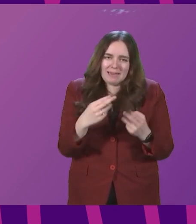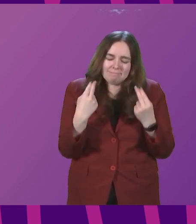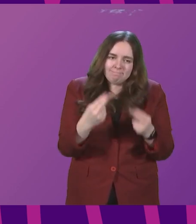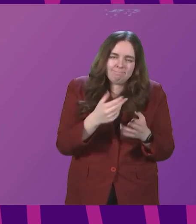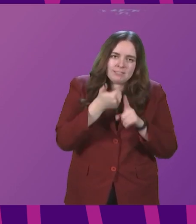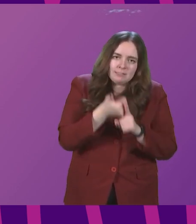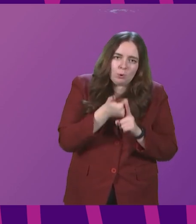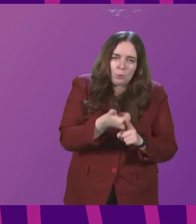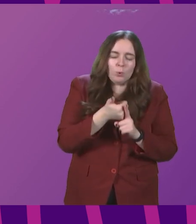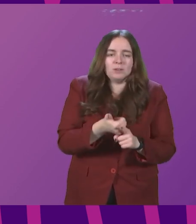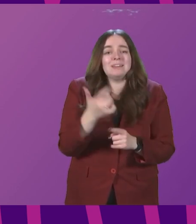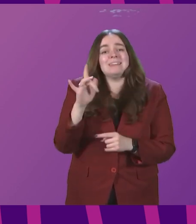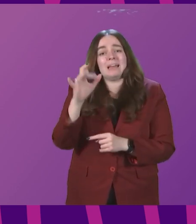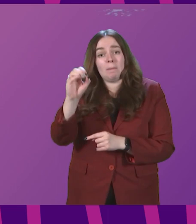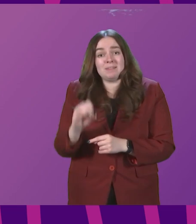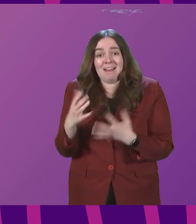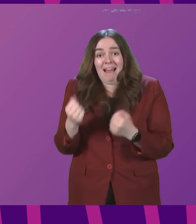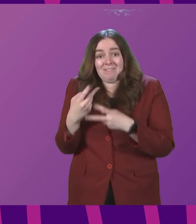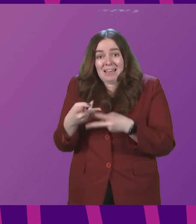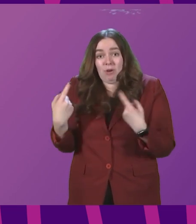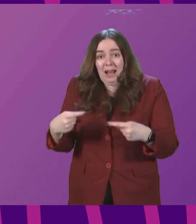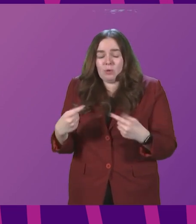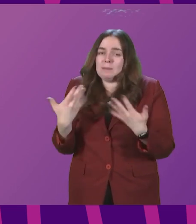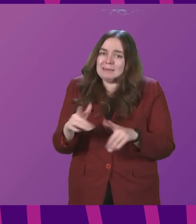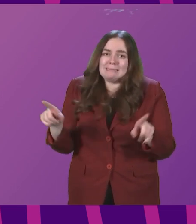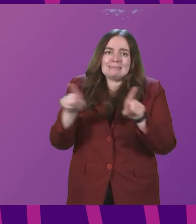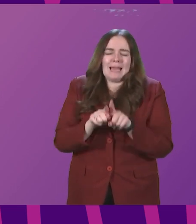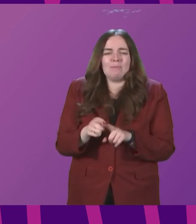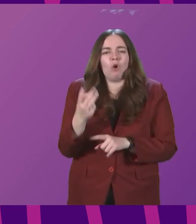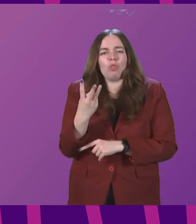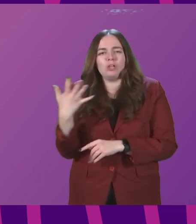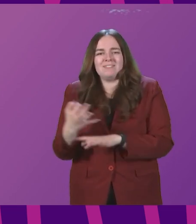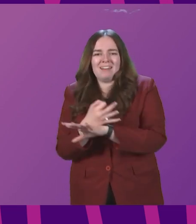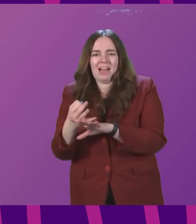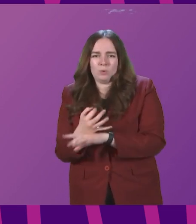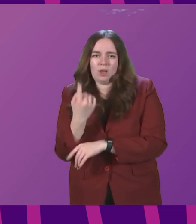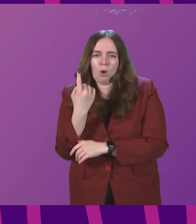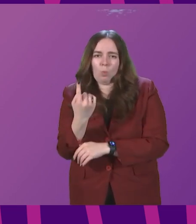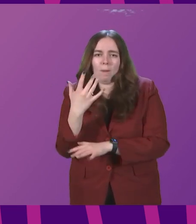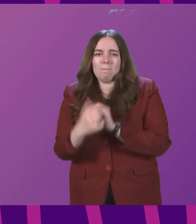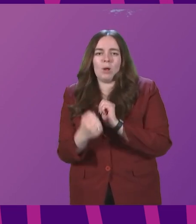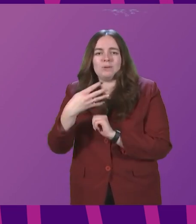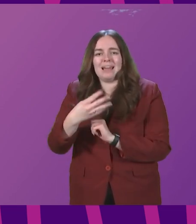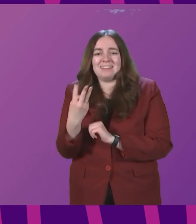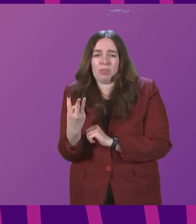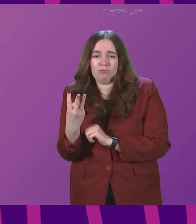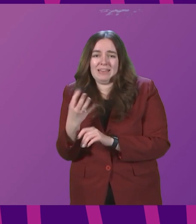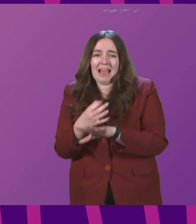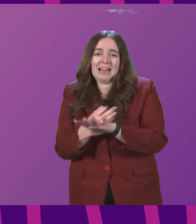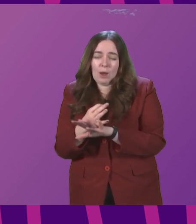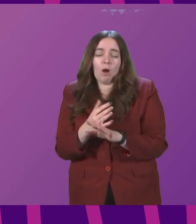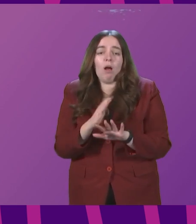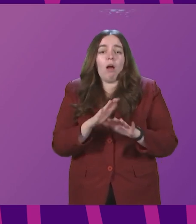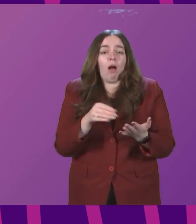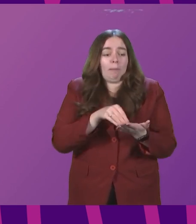Ten per cent, who actually do access Carers Alliance, have been doing the same for the equivalent of 35 hours at £1.93 an hour. Unpaid carers are again